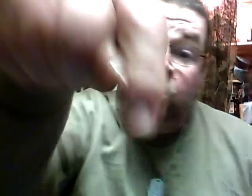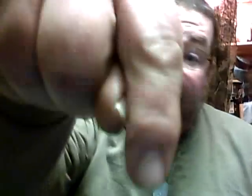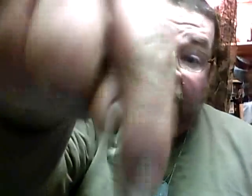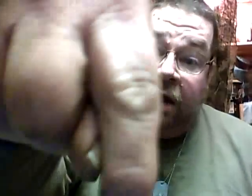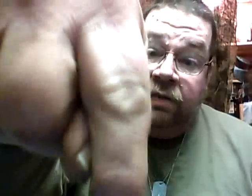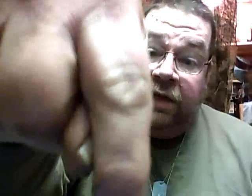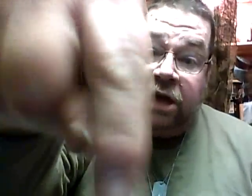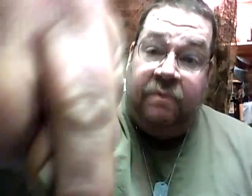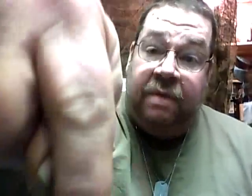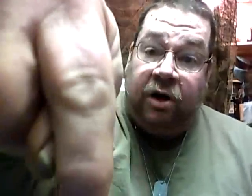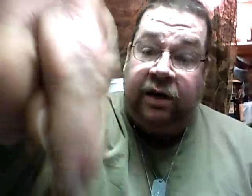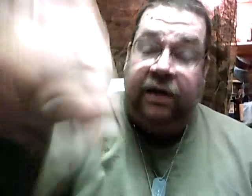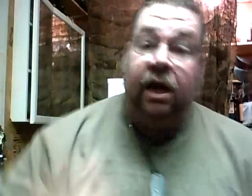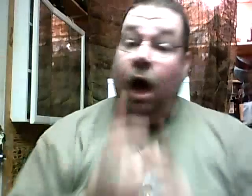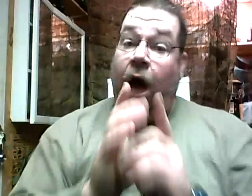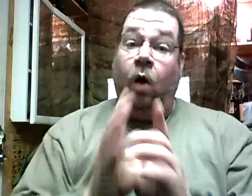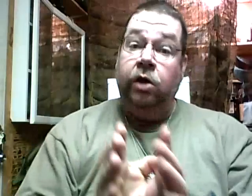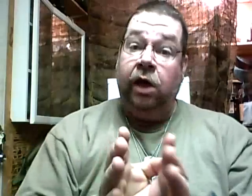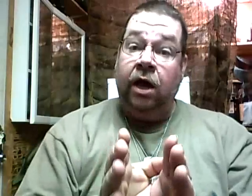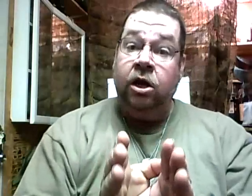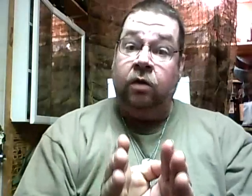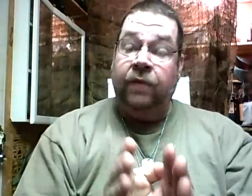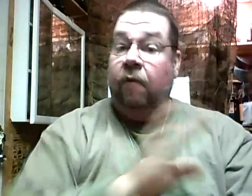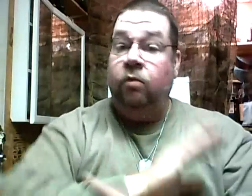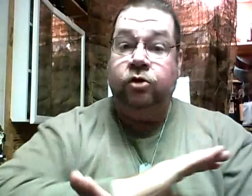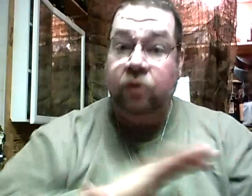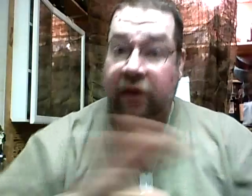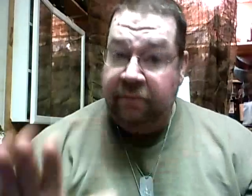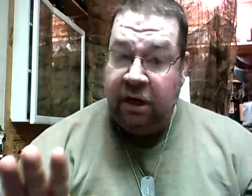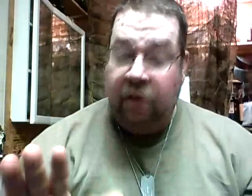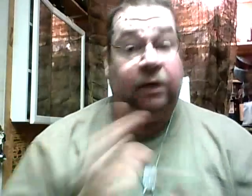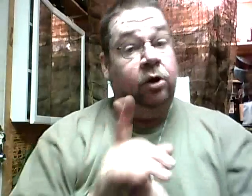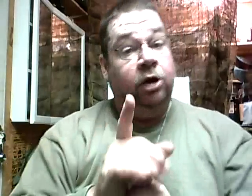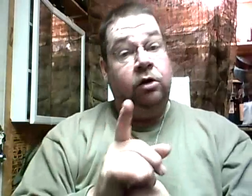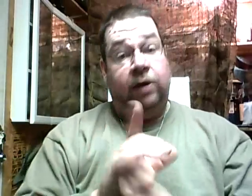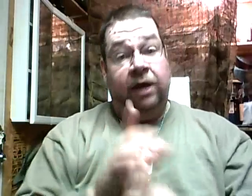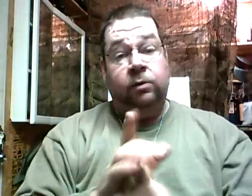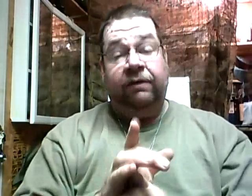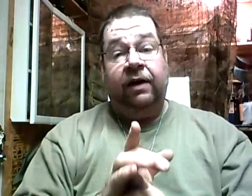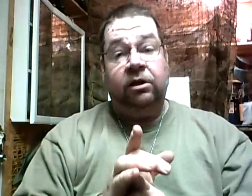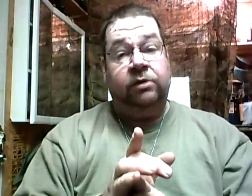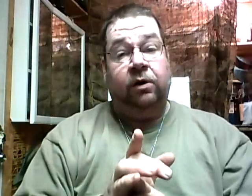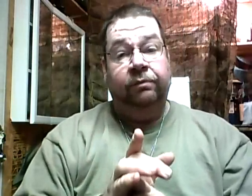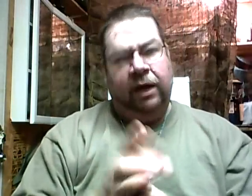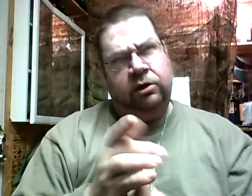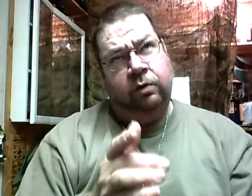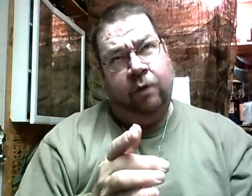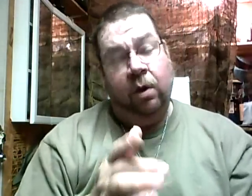Look down there. There's a comment box right down there. And all you've got to do, I want you to let me know. Because I want to know who the next 25 subs are. Actually, 24.